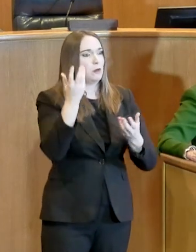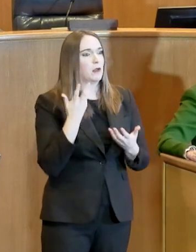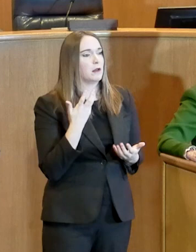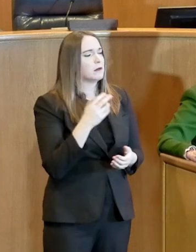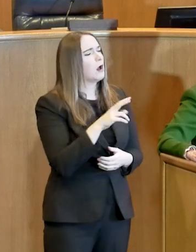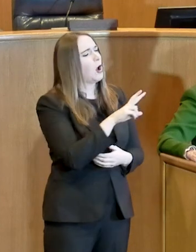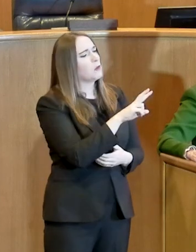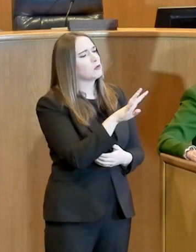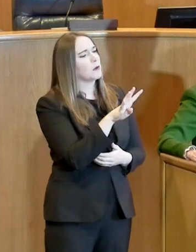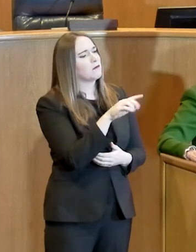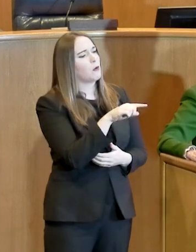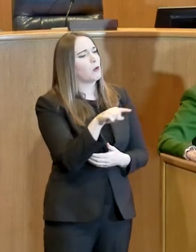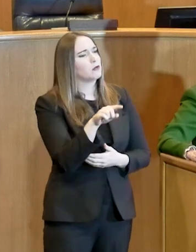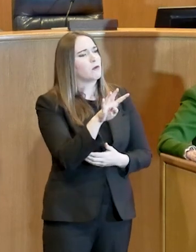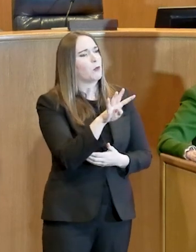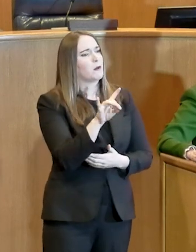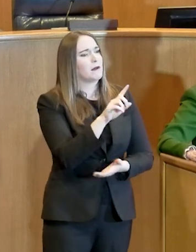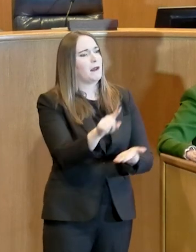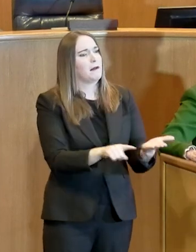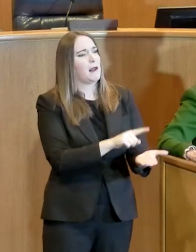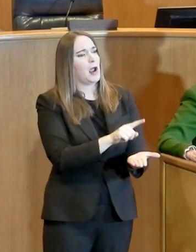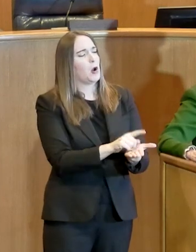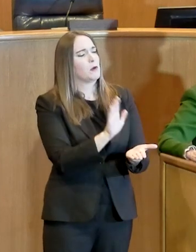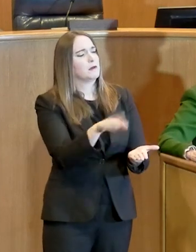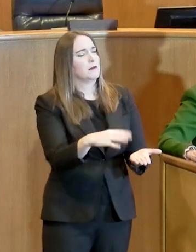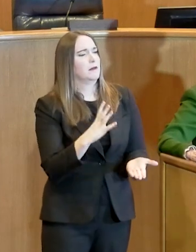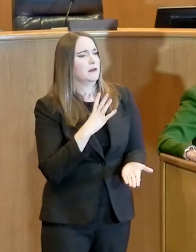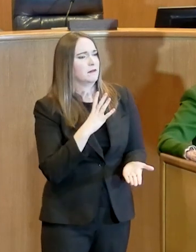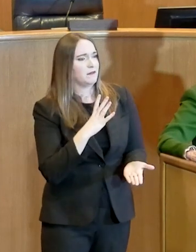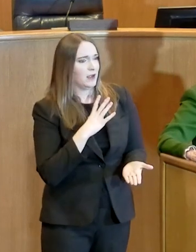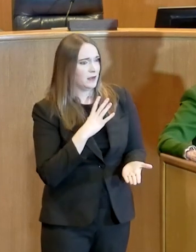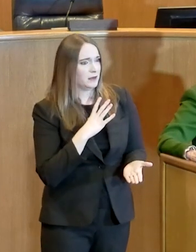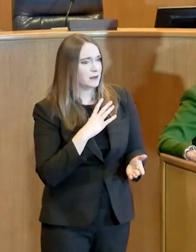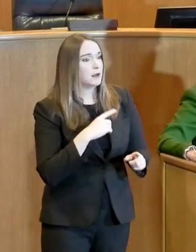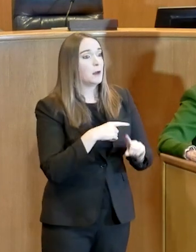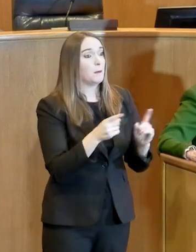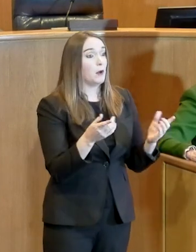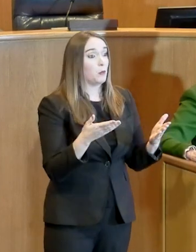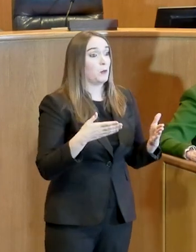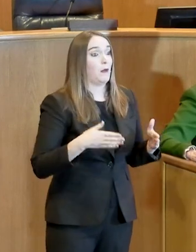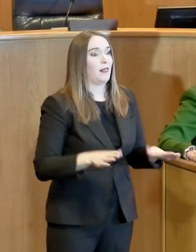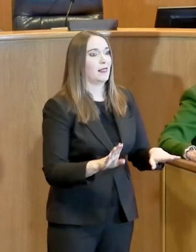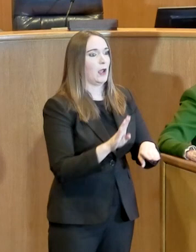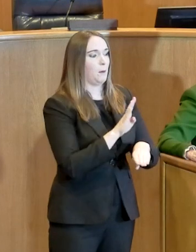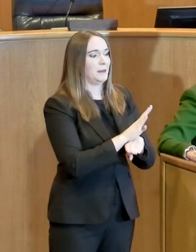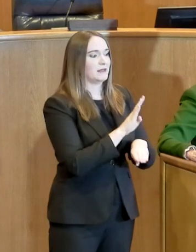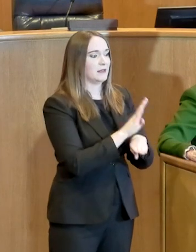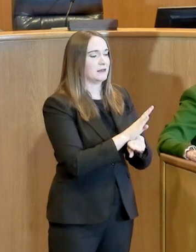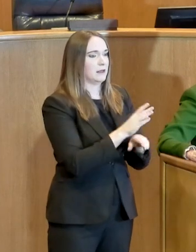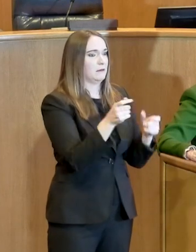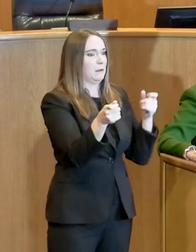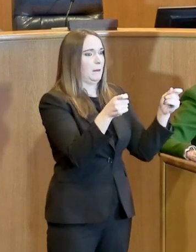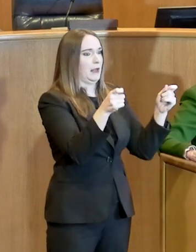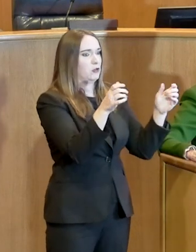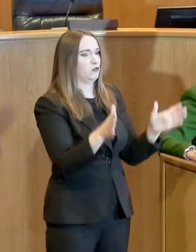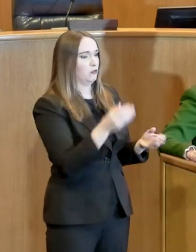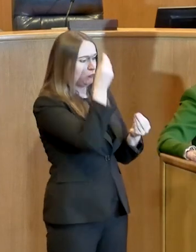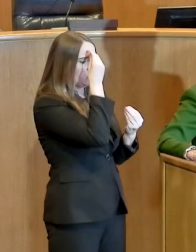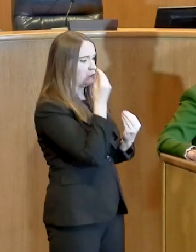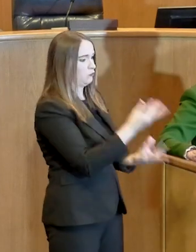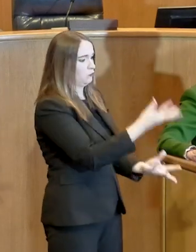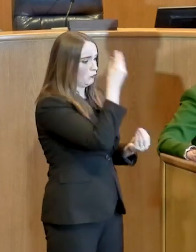to damage anyone, but it would allow the businesses a chance to advise their employees, to scale back their inventory and their ordering,